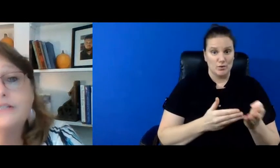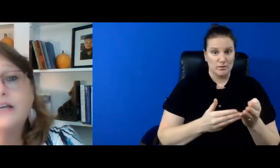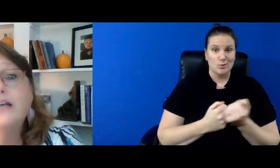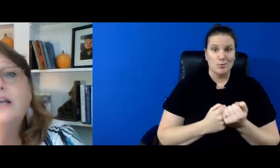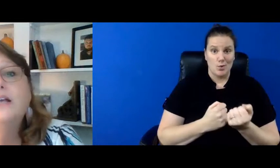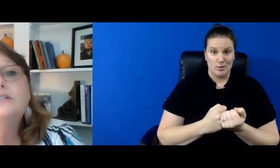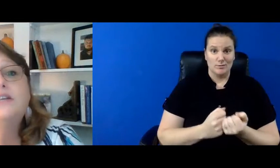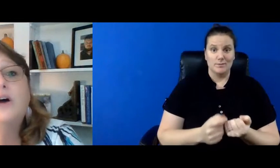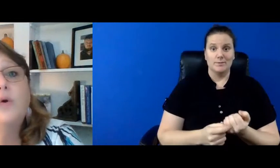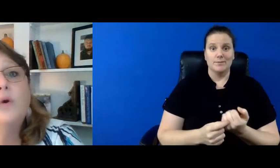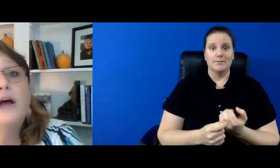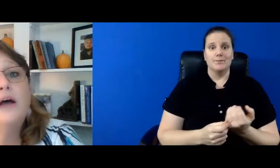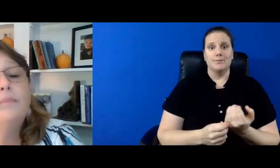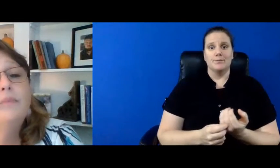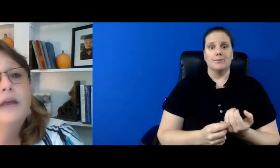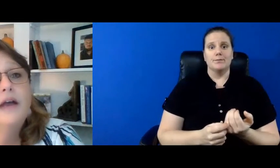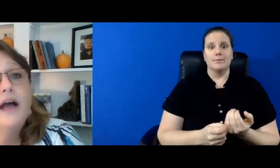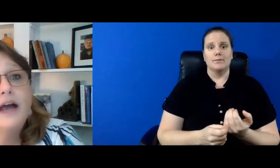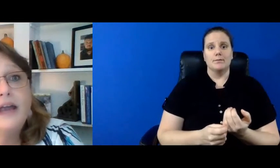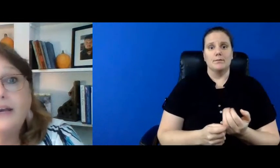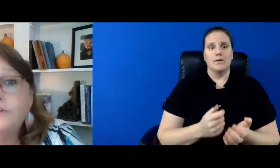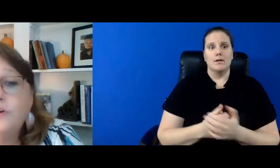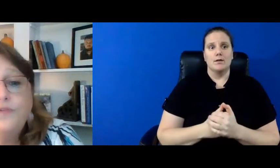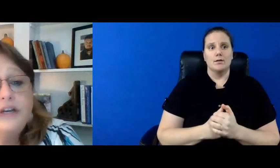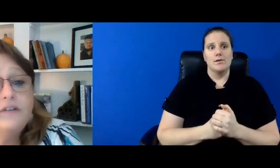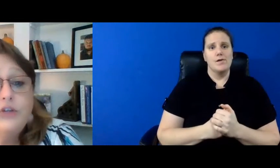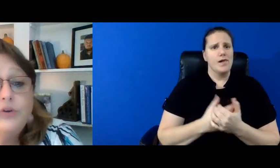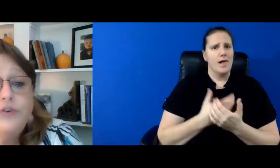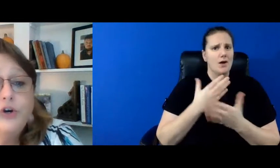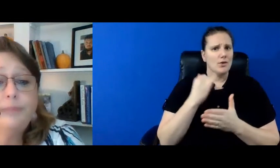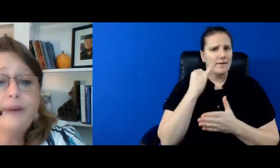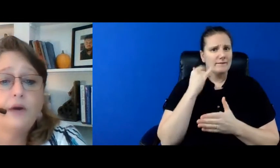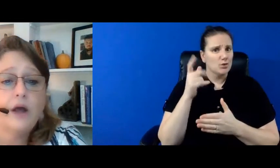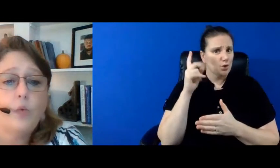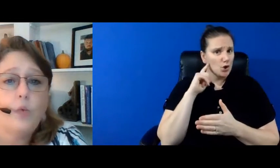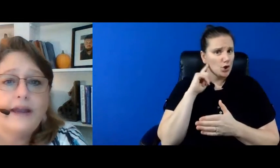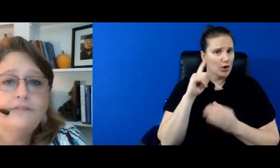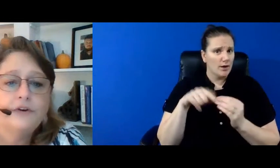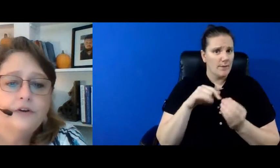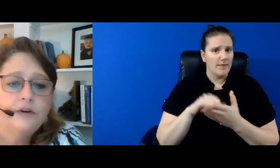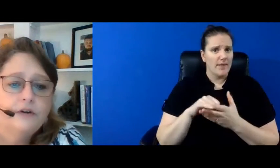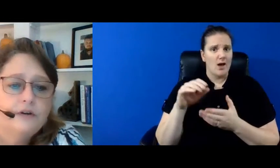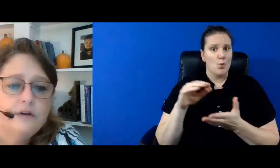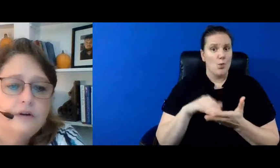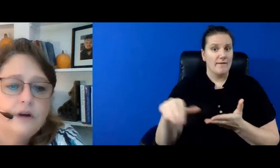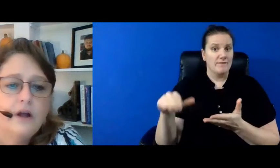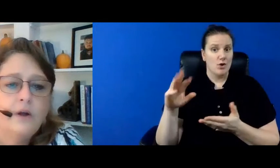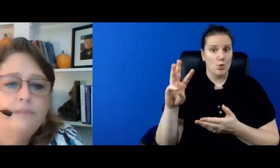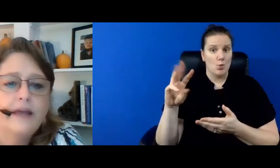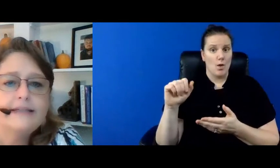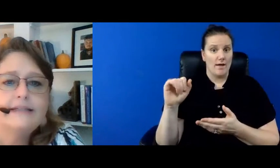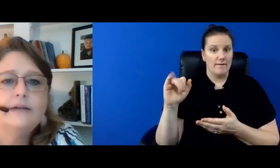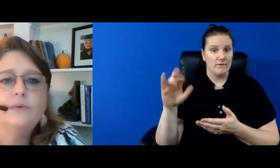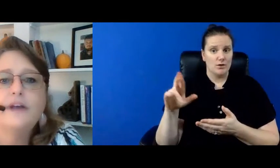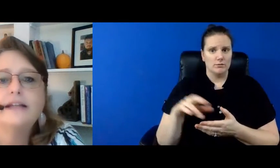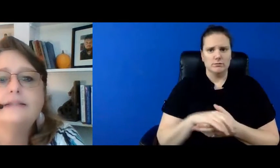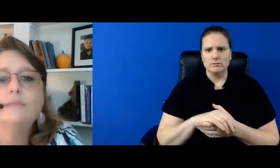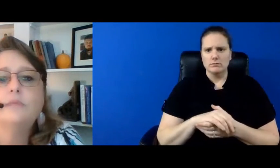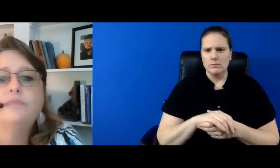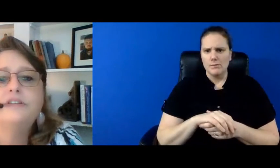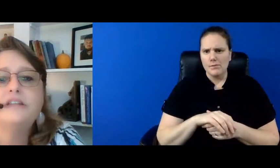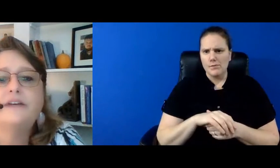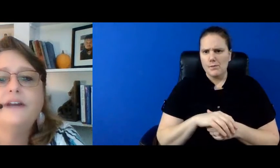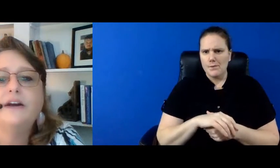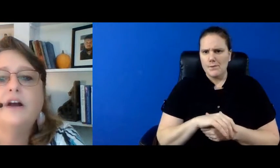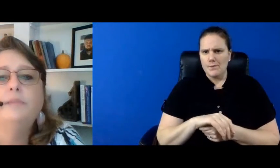supports so um i i don't know if any of you have heard about a waiver oh i see we've got